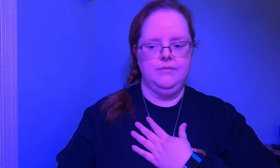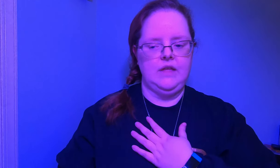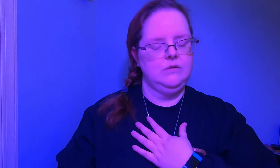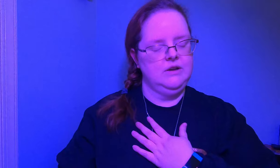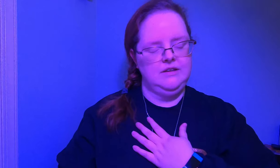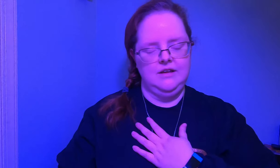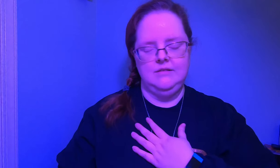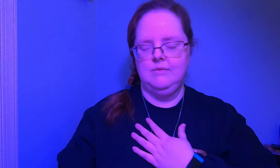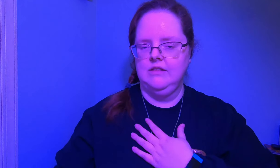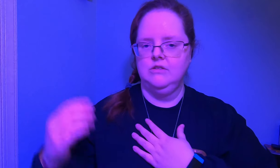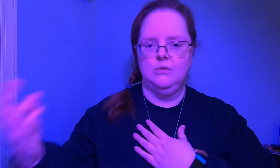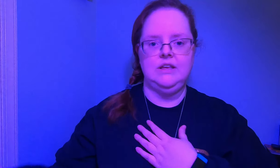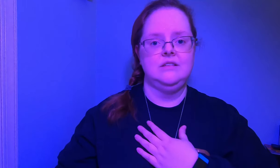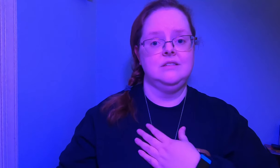and when done and so it is